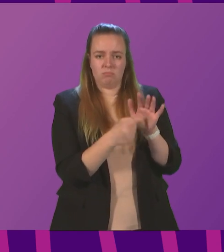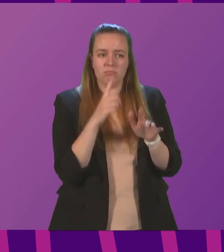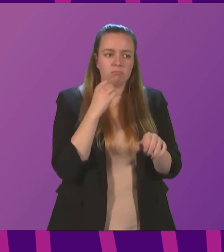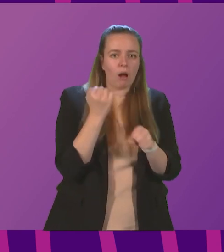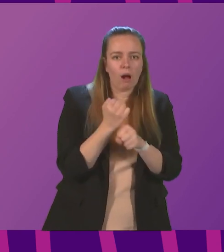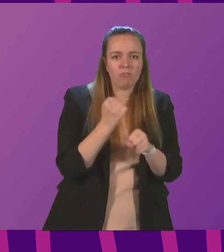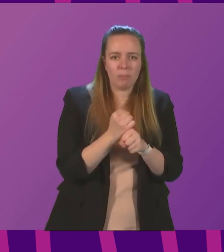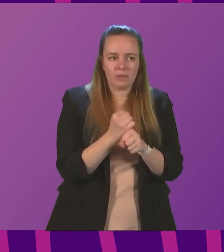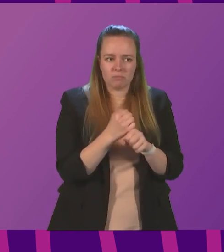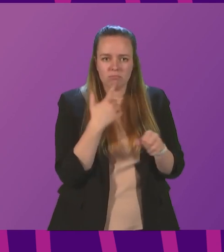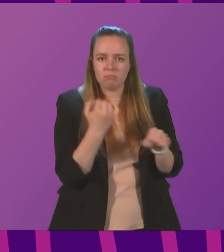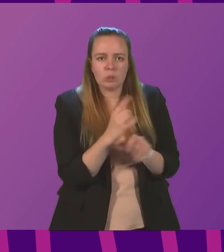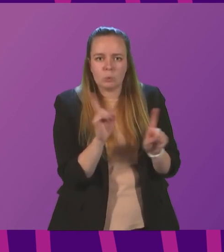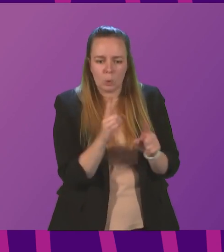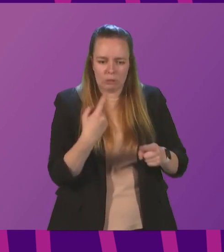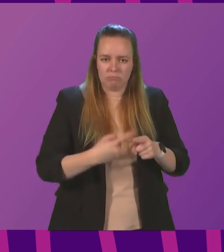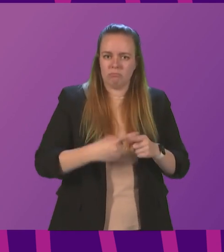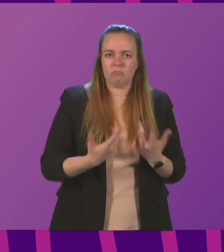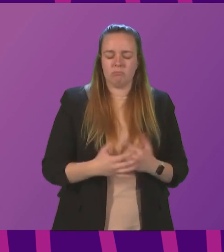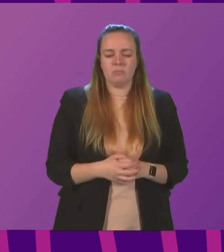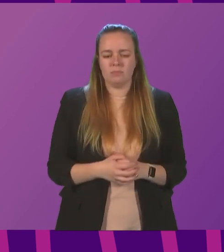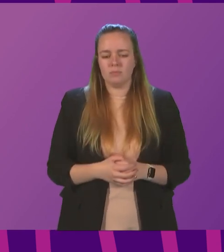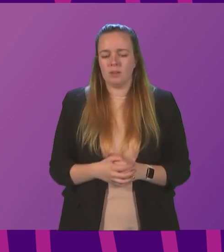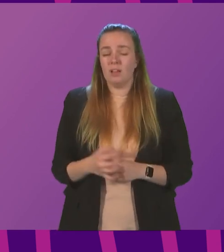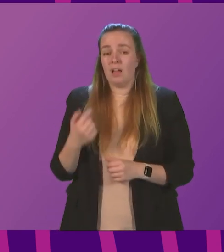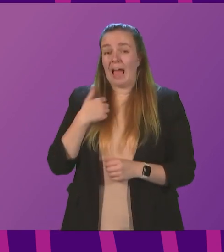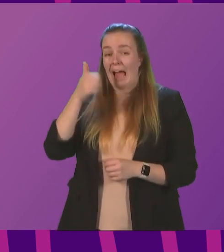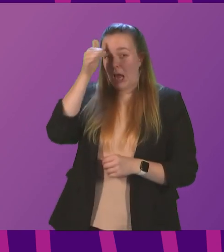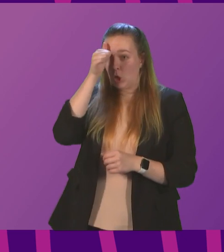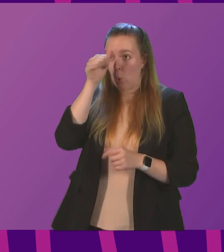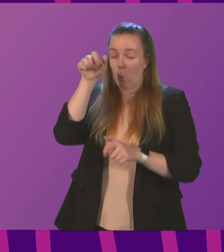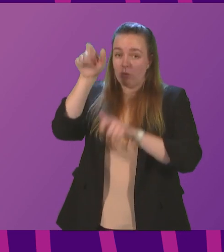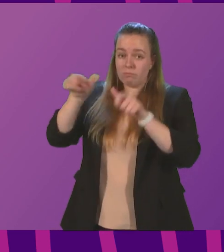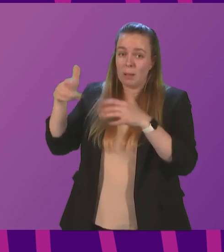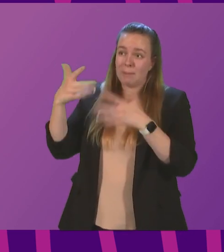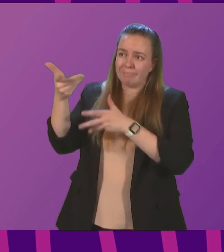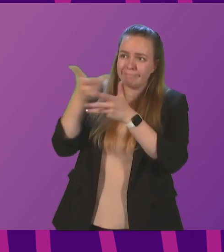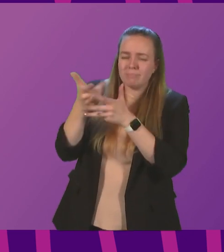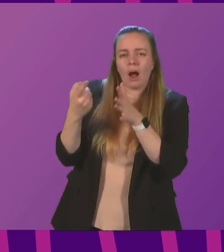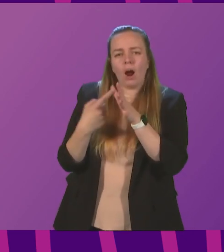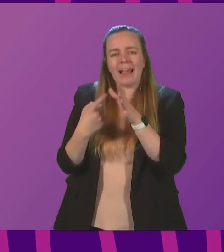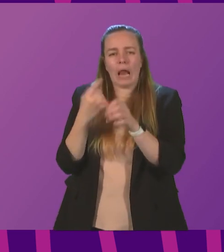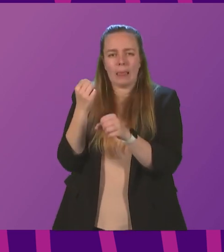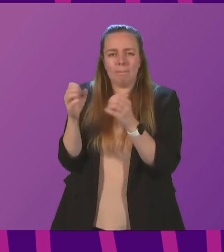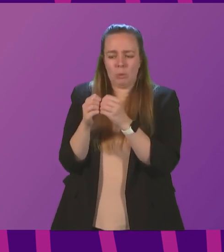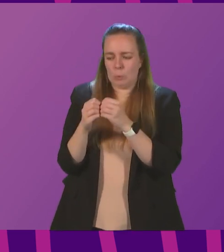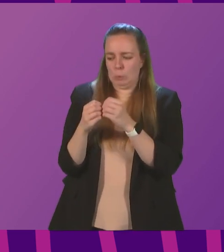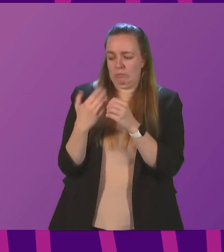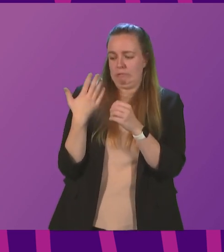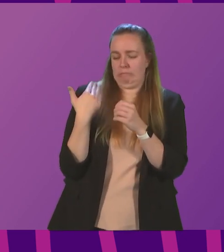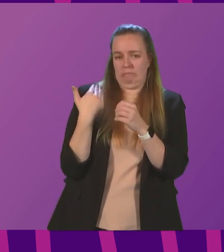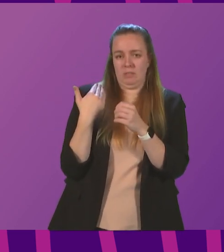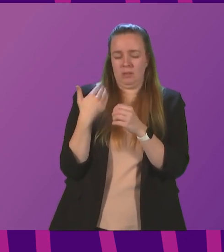will the government act immediately to sort this out? First Minister. I know officials have been talking to Argyll and Butte just in the last day or so